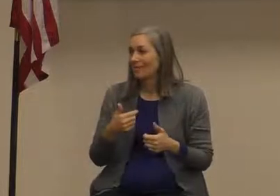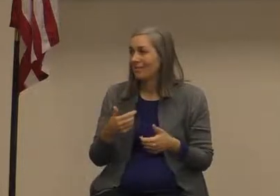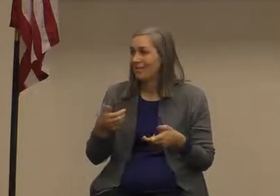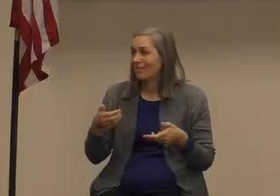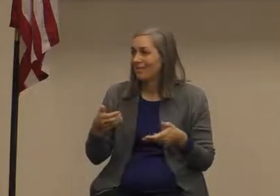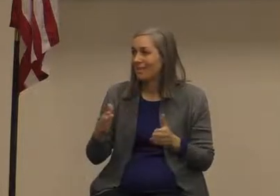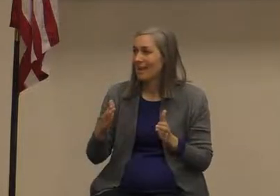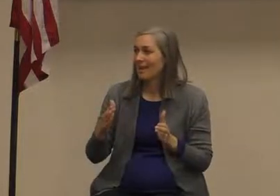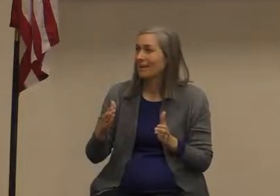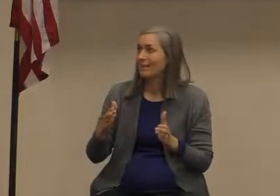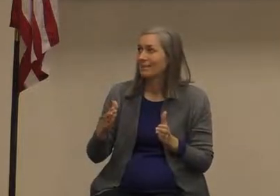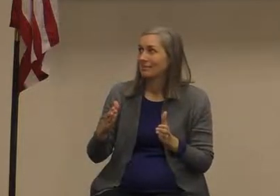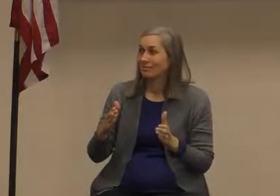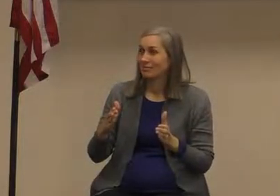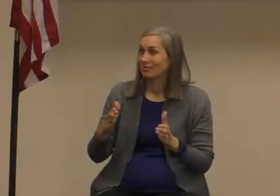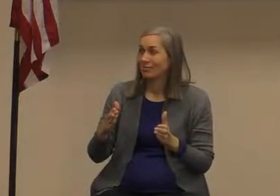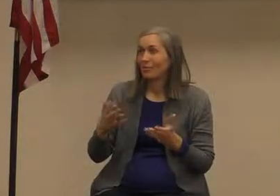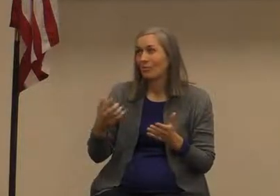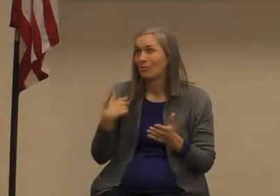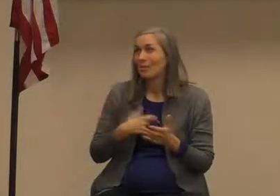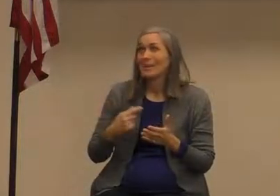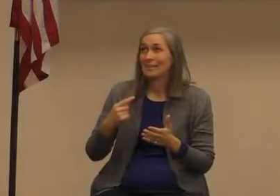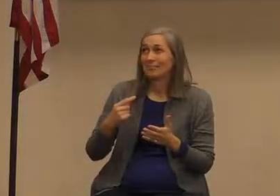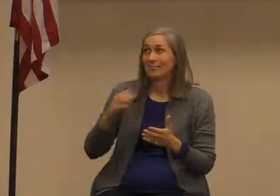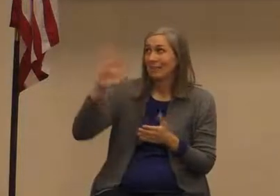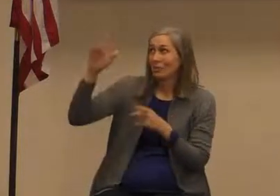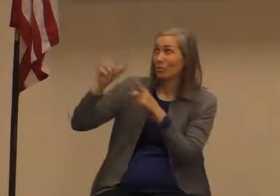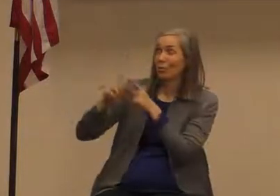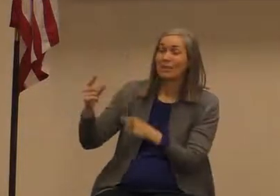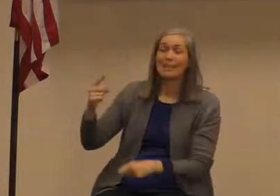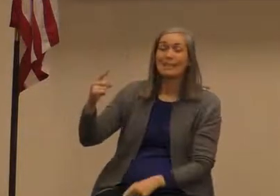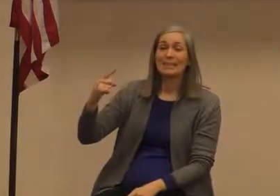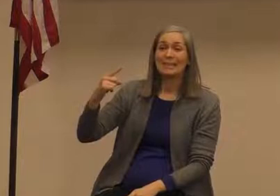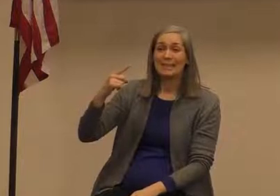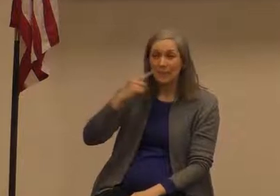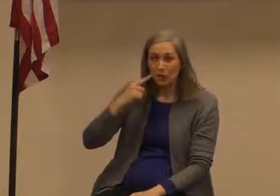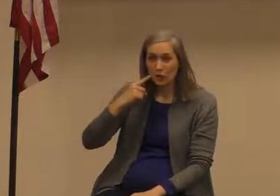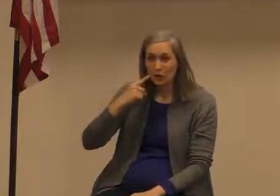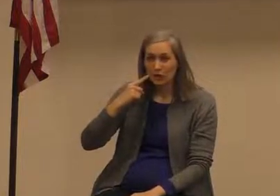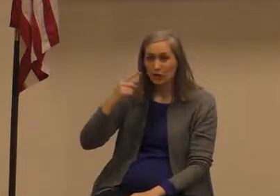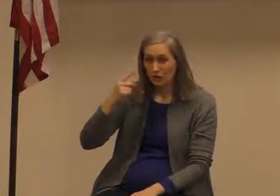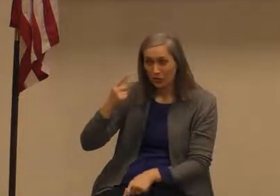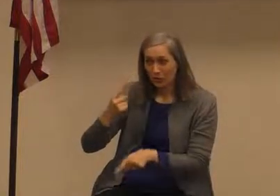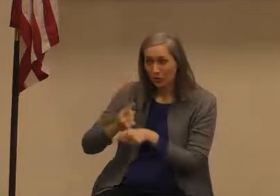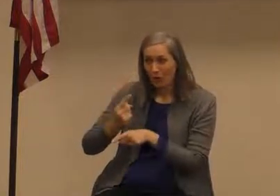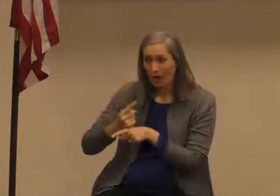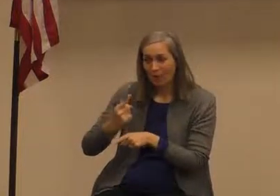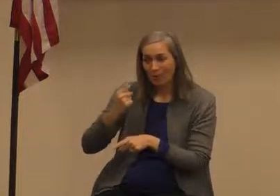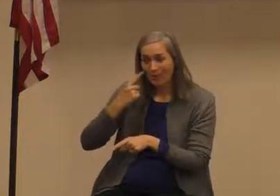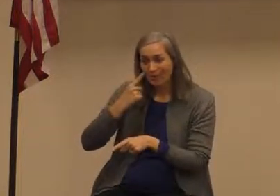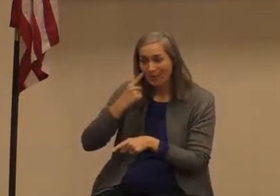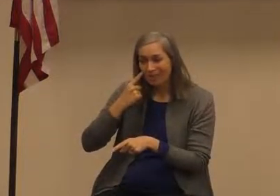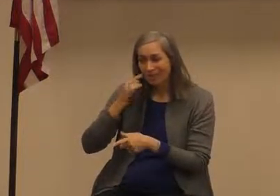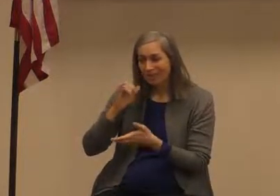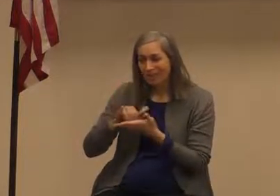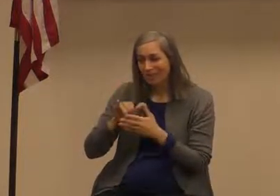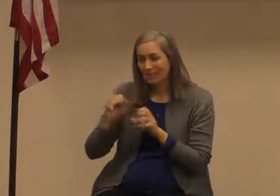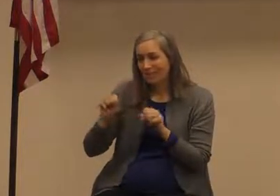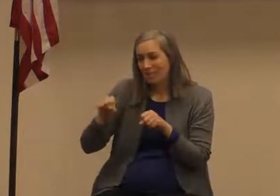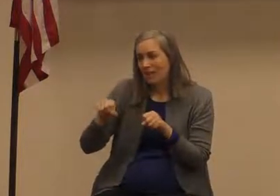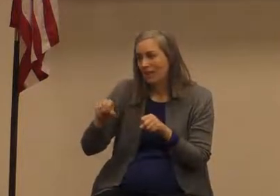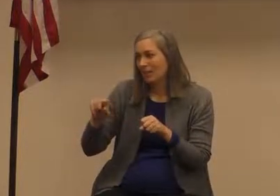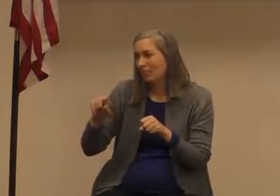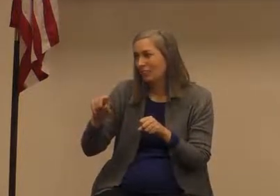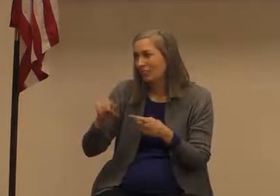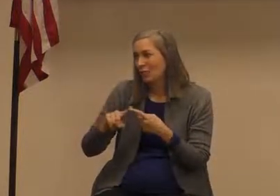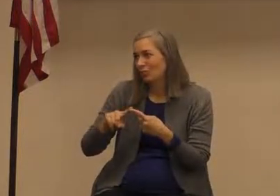reverberate against our eardrums not just the act of hearing right which is an innate ability to pick